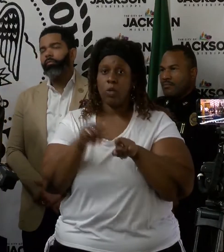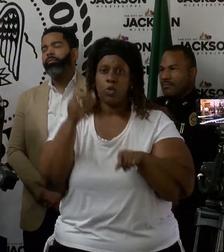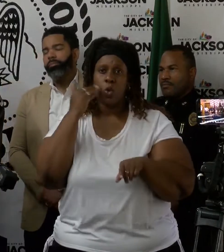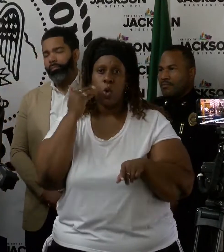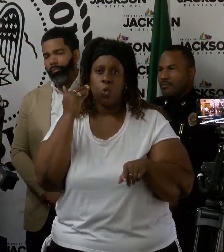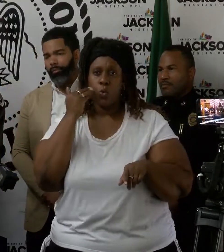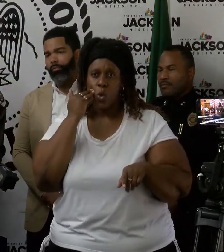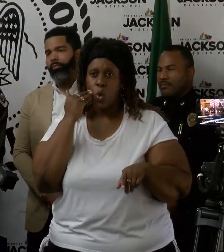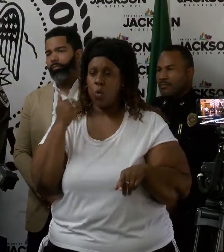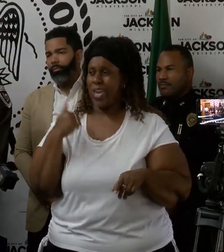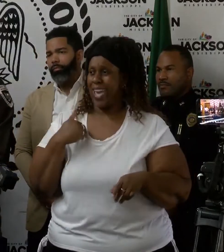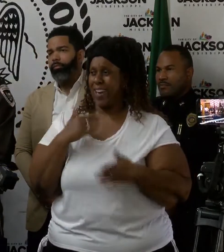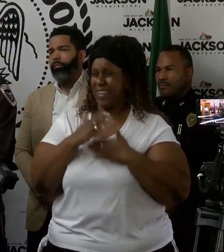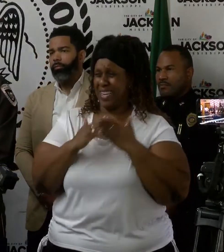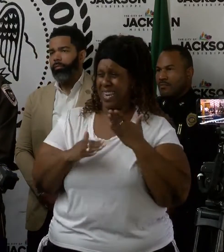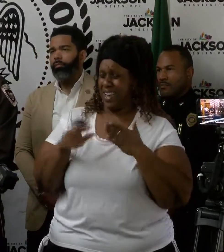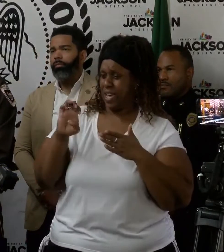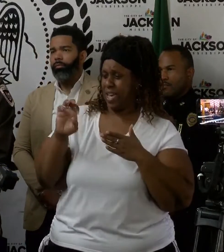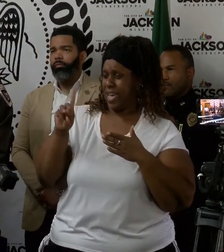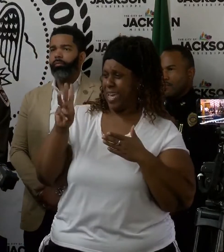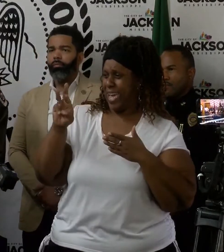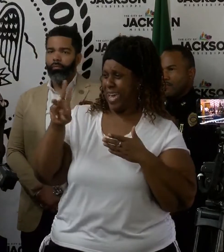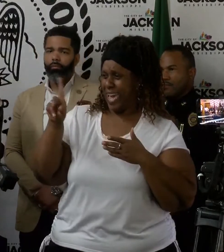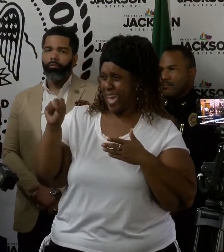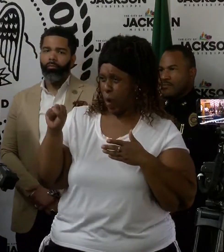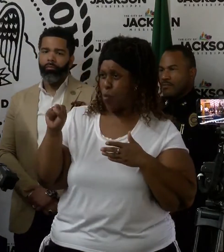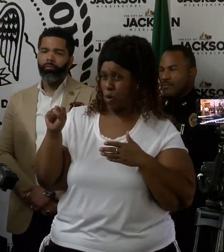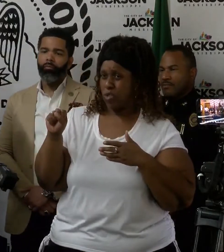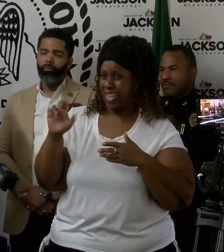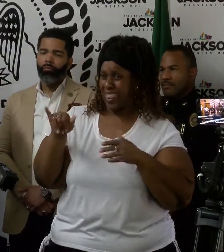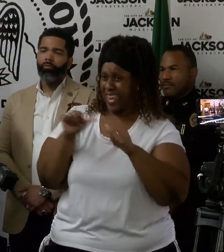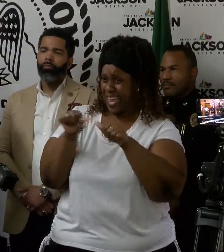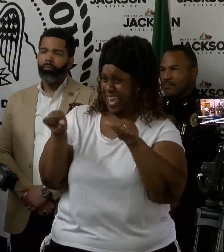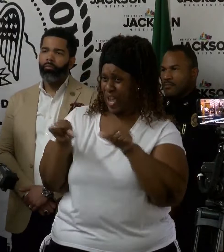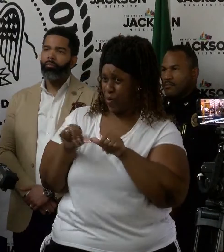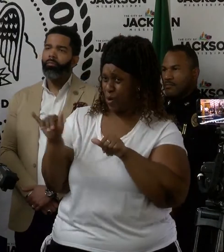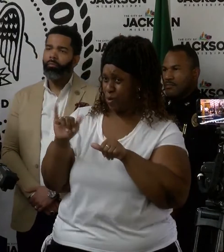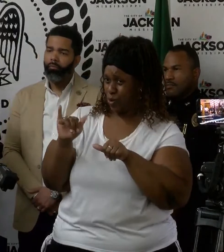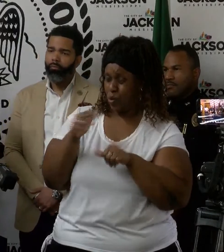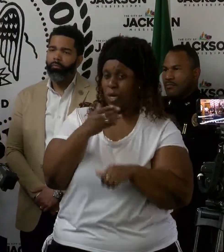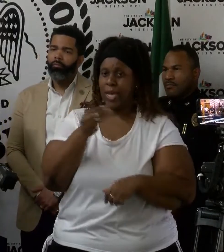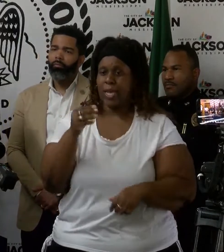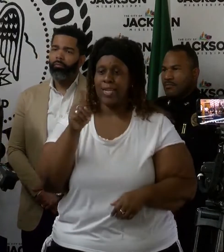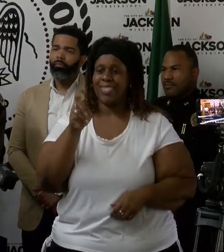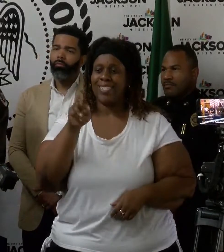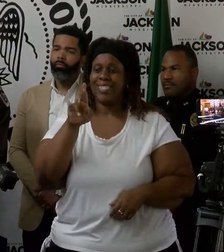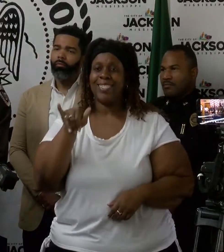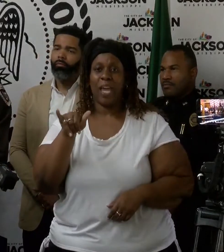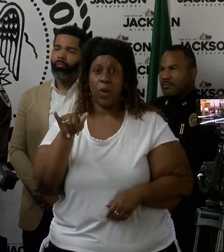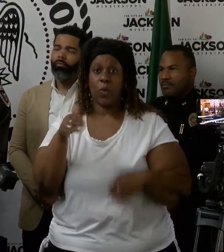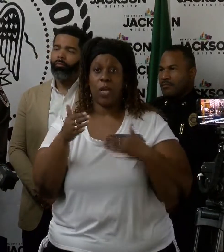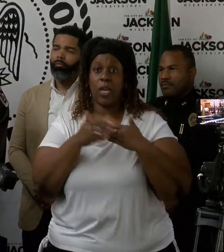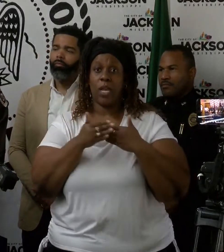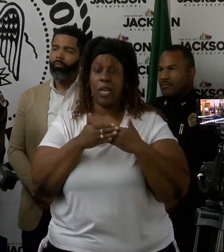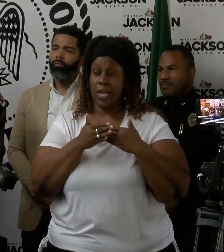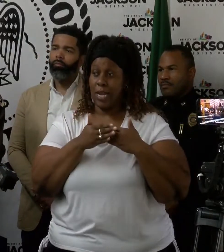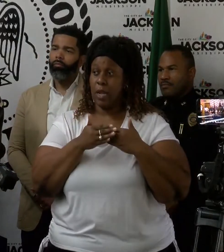parts of Edwards near the Big Black River that will be affected, as well as Terry as well, near the